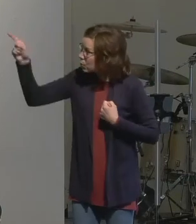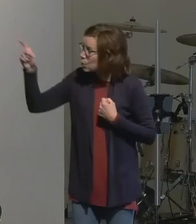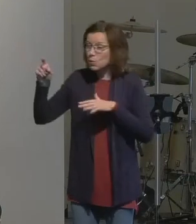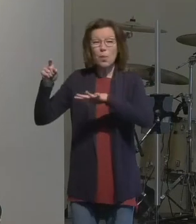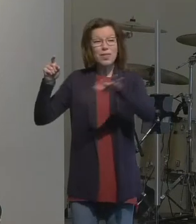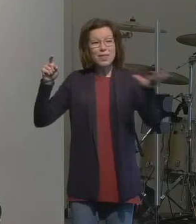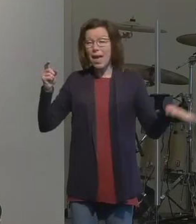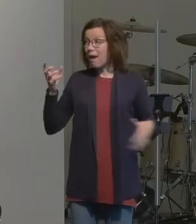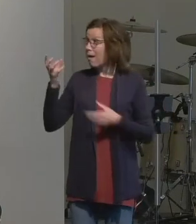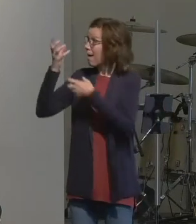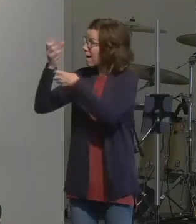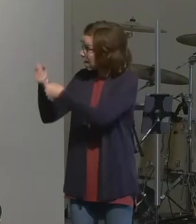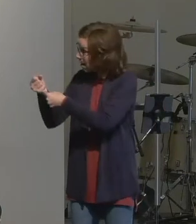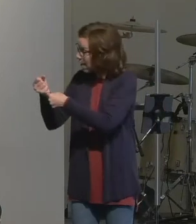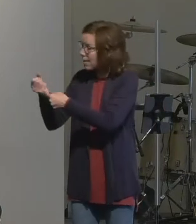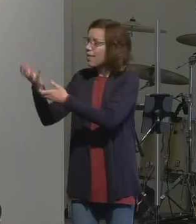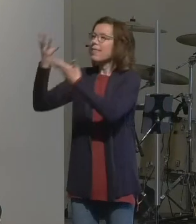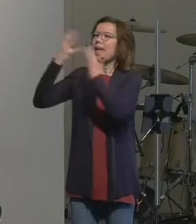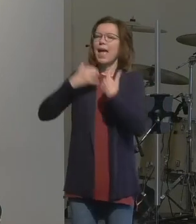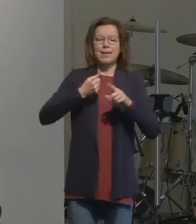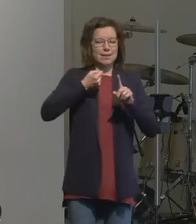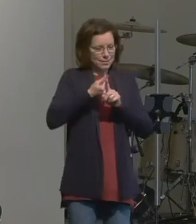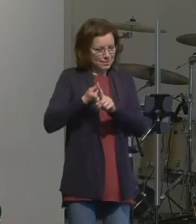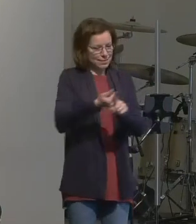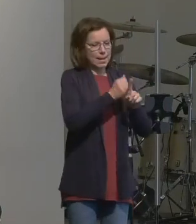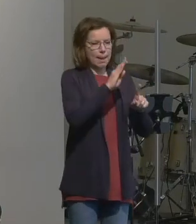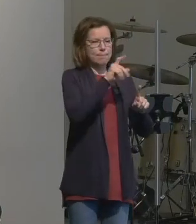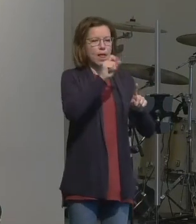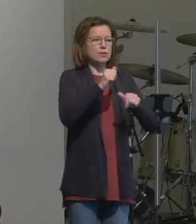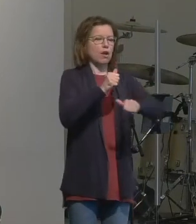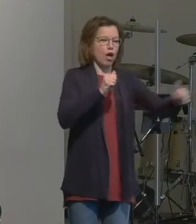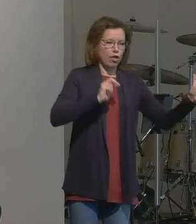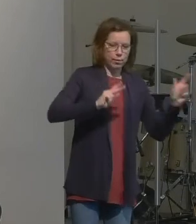to be a blessing to others in Jesus name amen